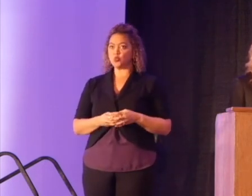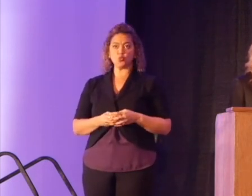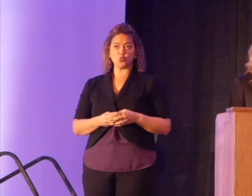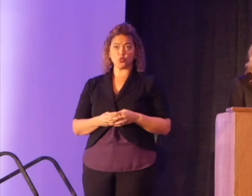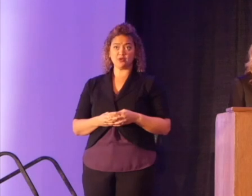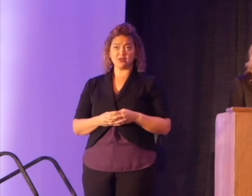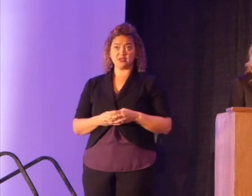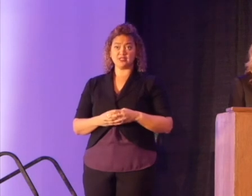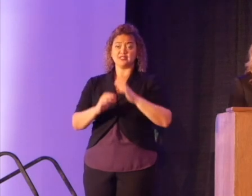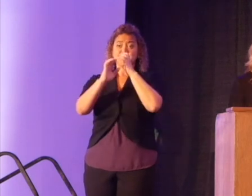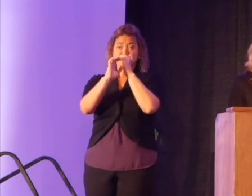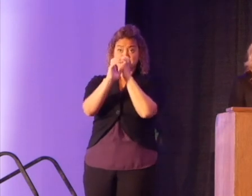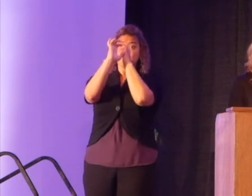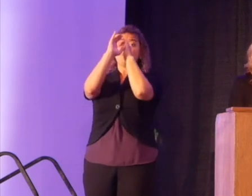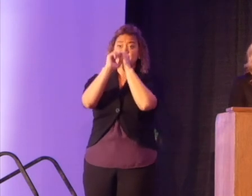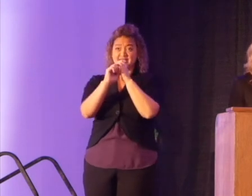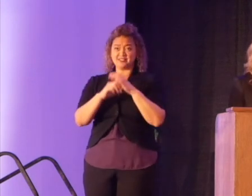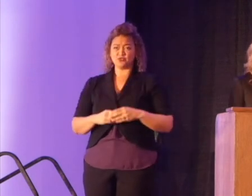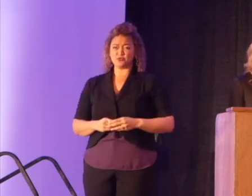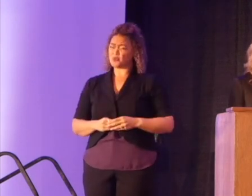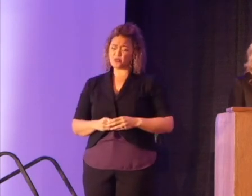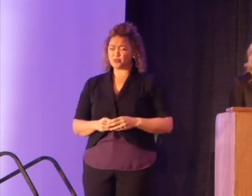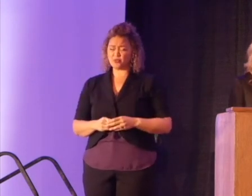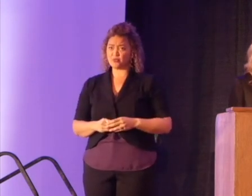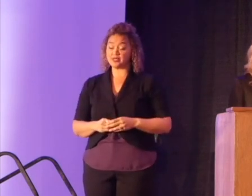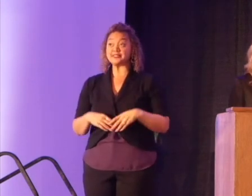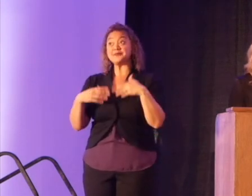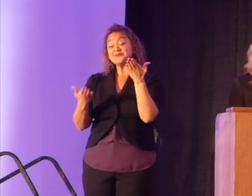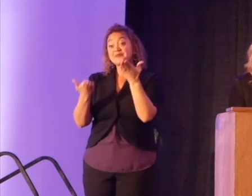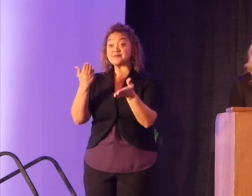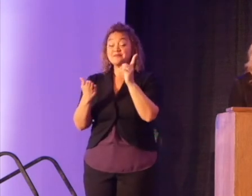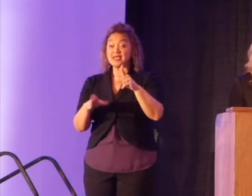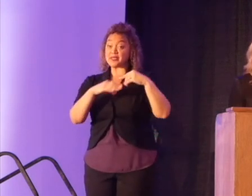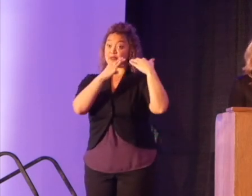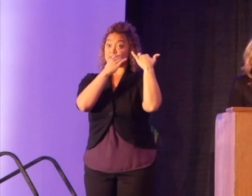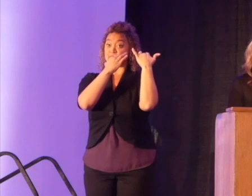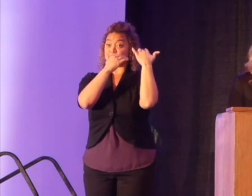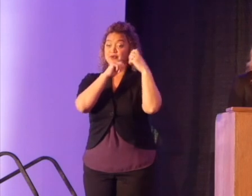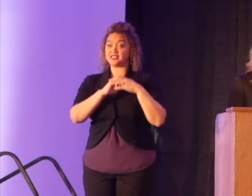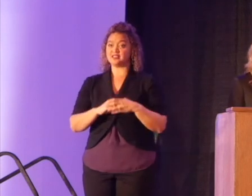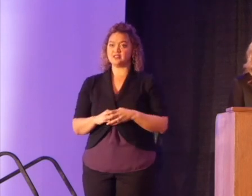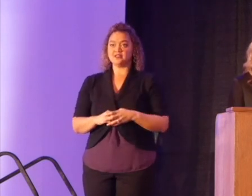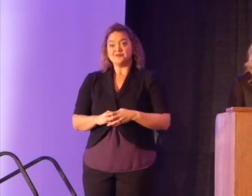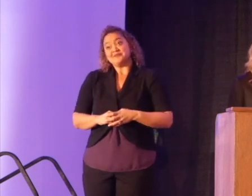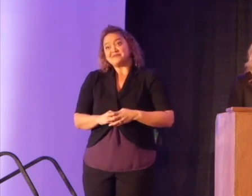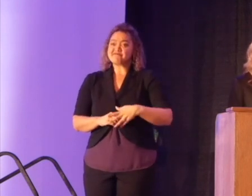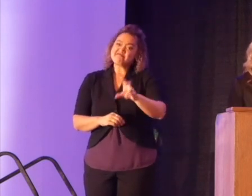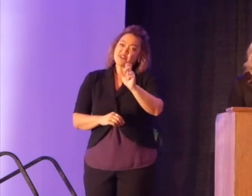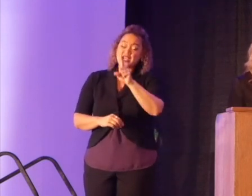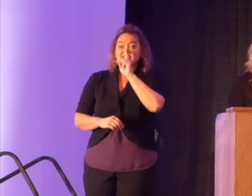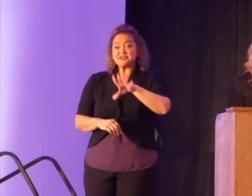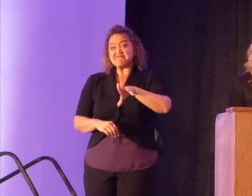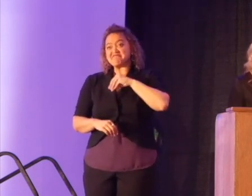the trumpet? No. How about the flute? Okay, yes,